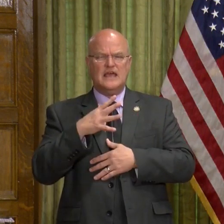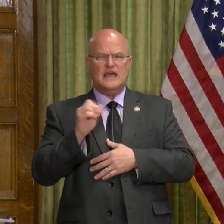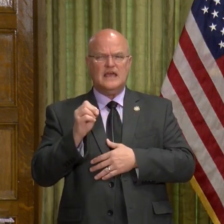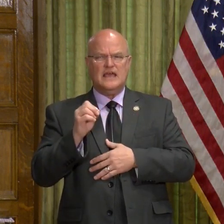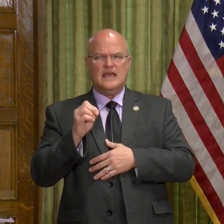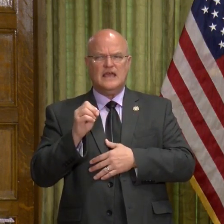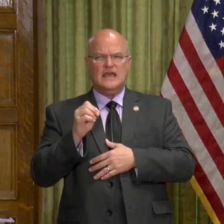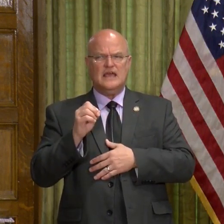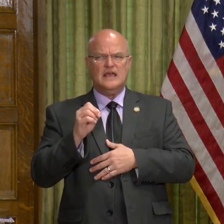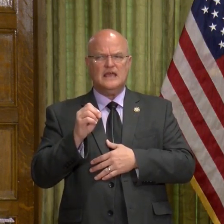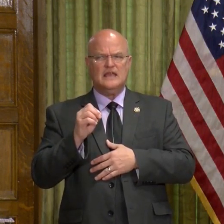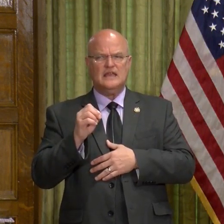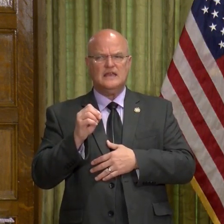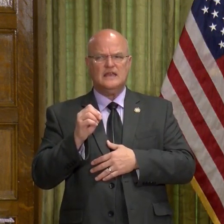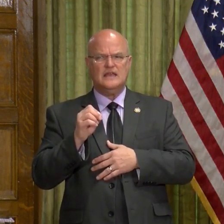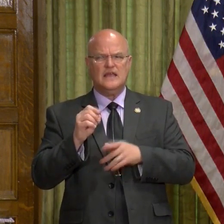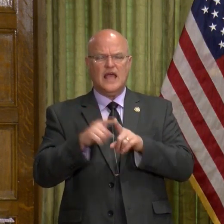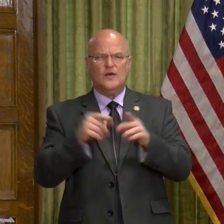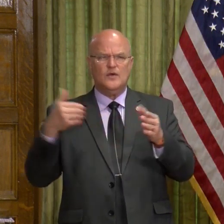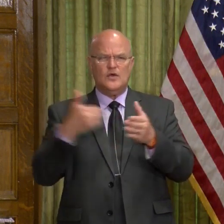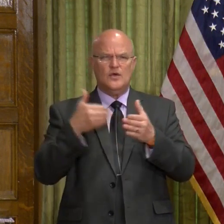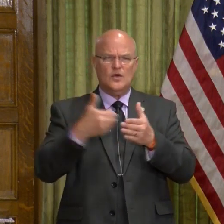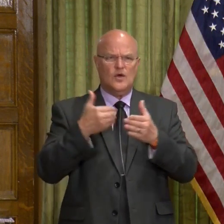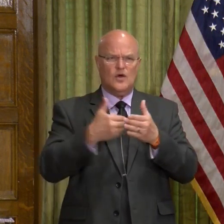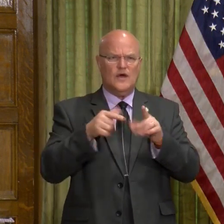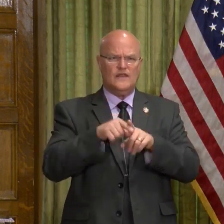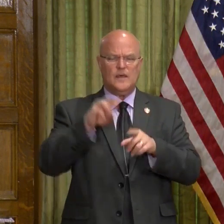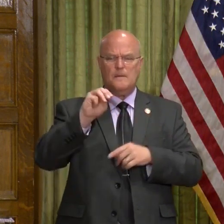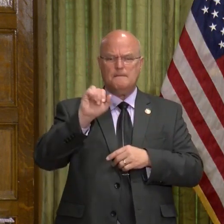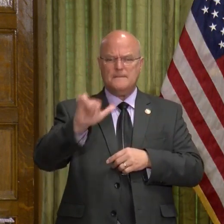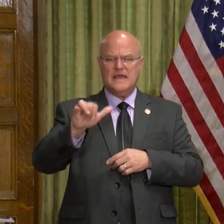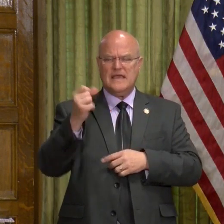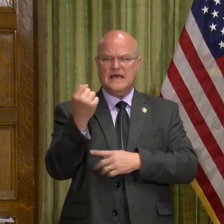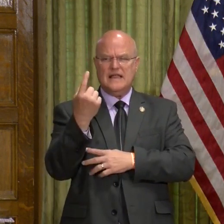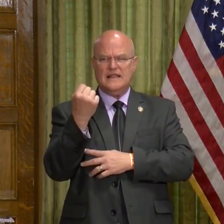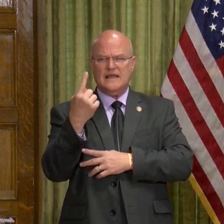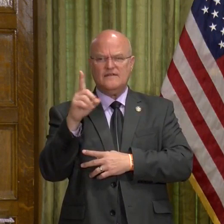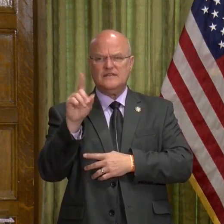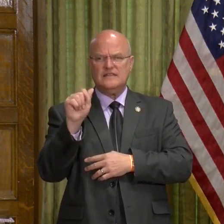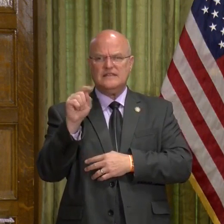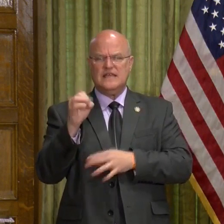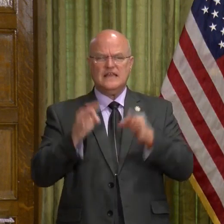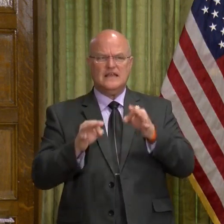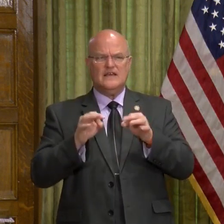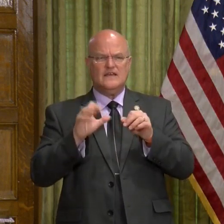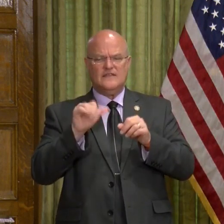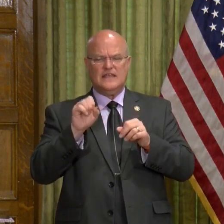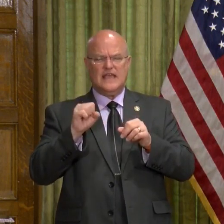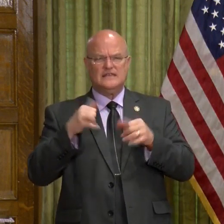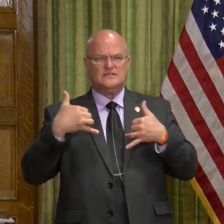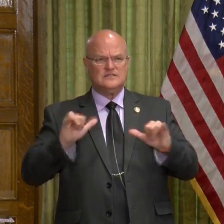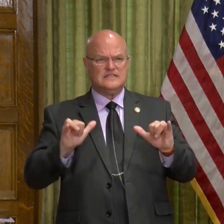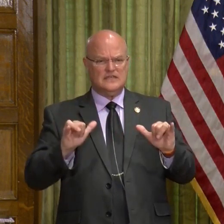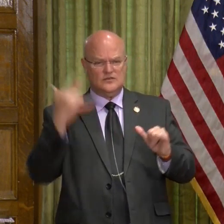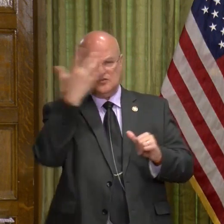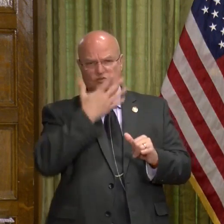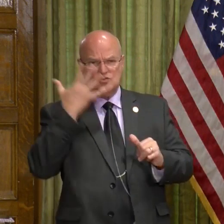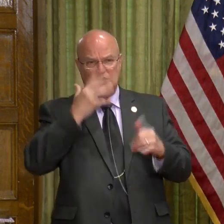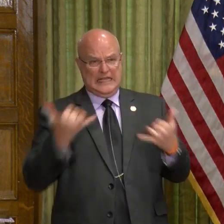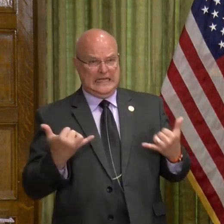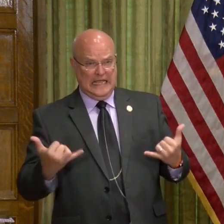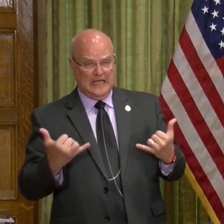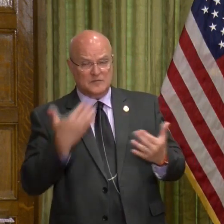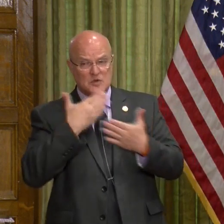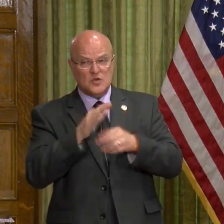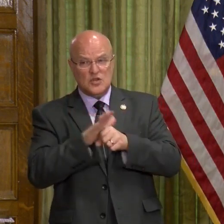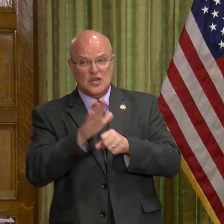as we get closer to, like, this May 11th date, if the cases are still looking like they are now, would that be